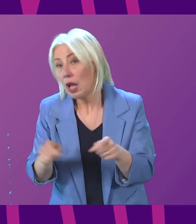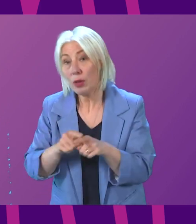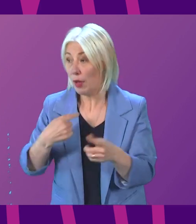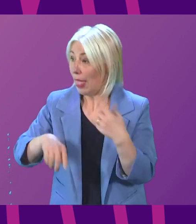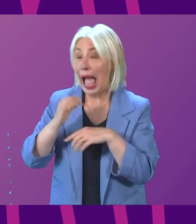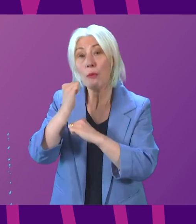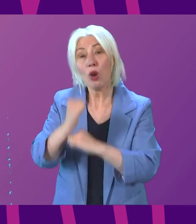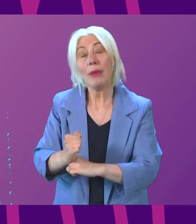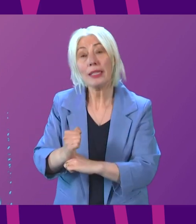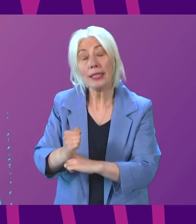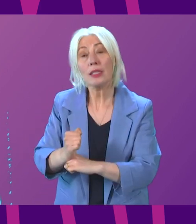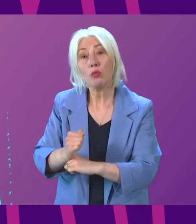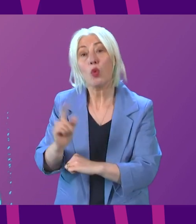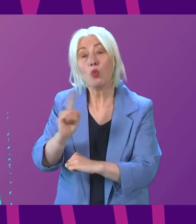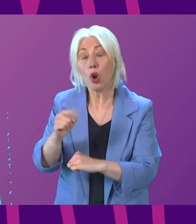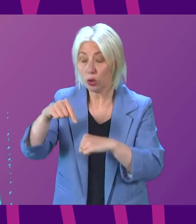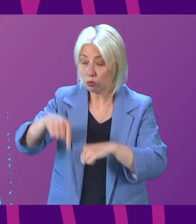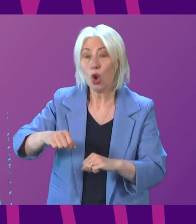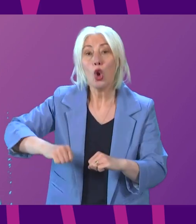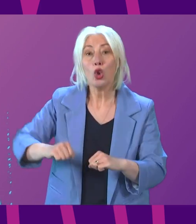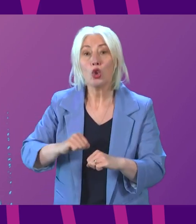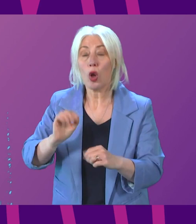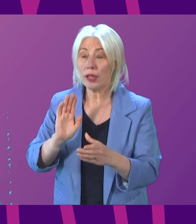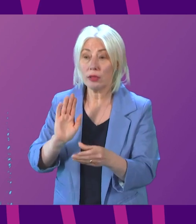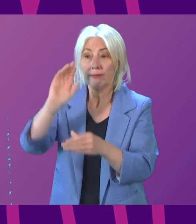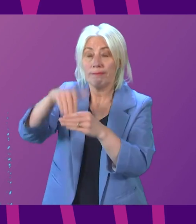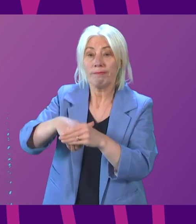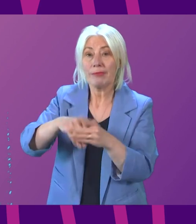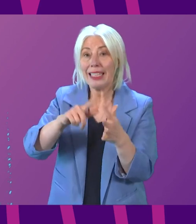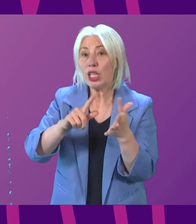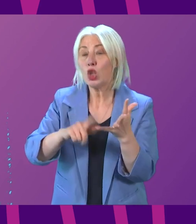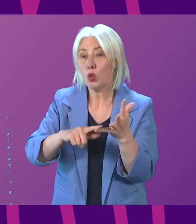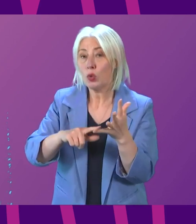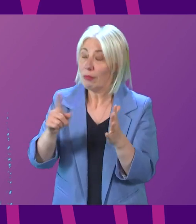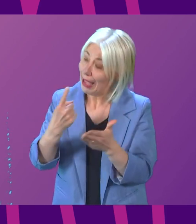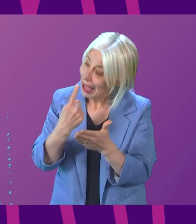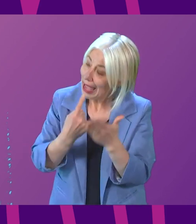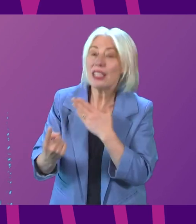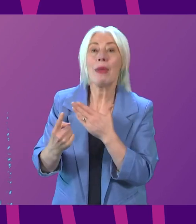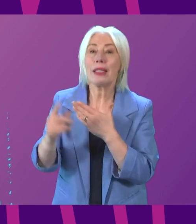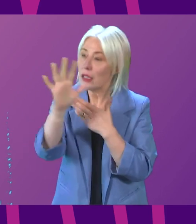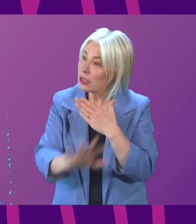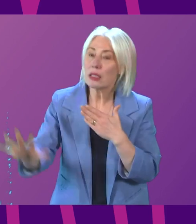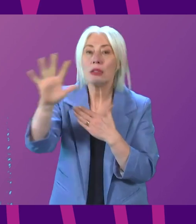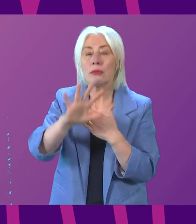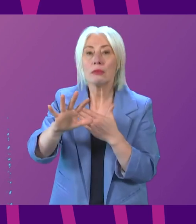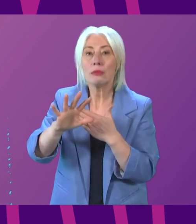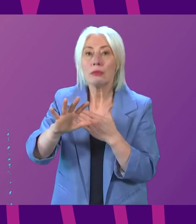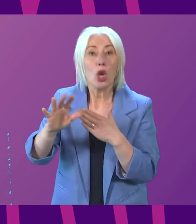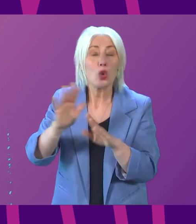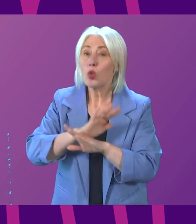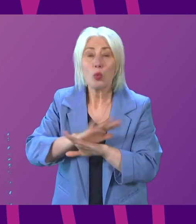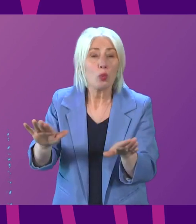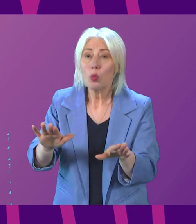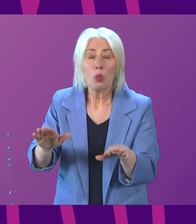committed to, and that is to see Scotland rejoin the European Union as an independent nation, so that we don't have to